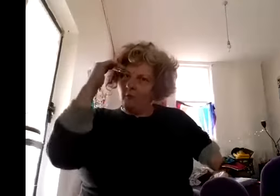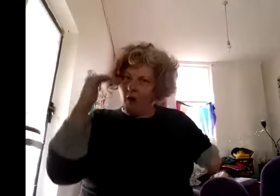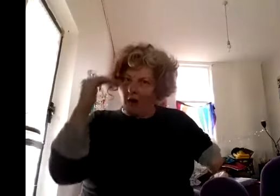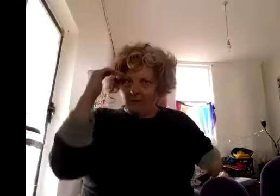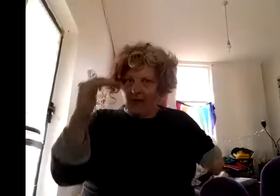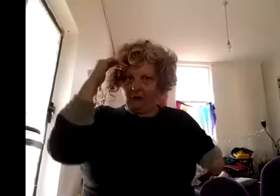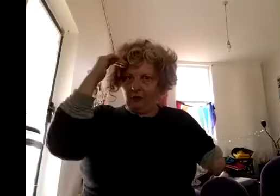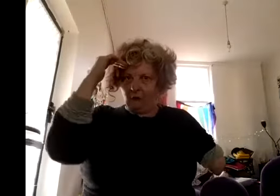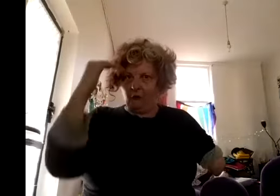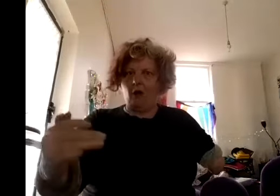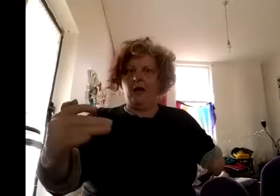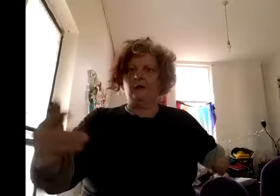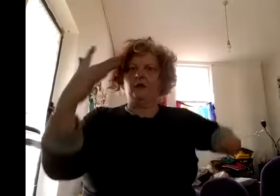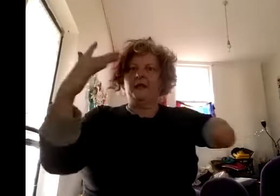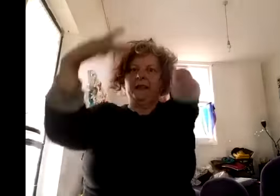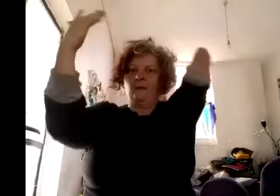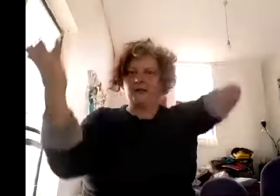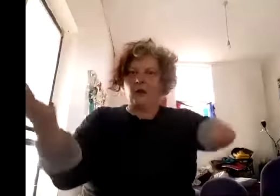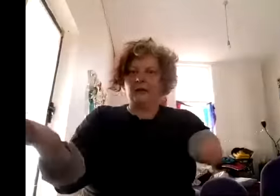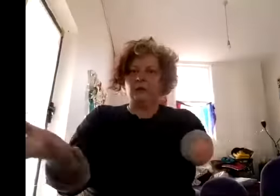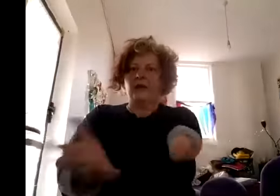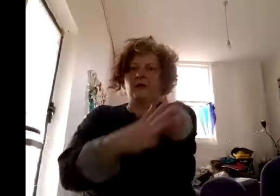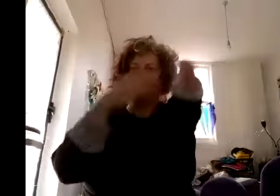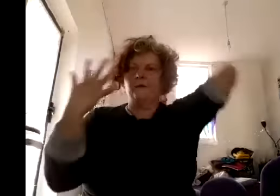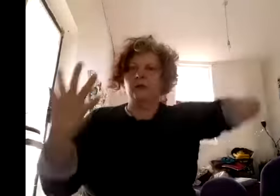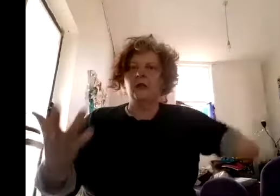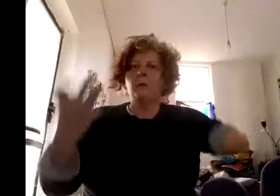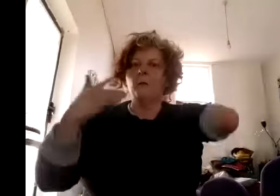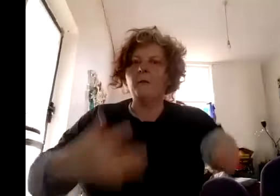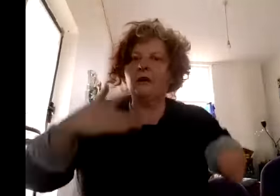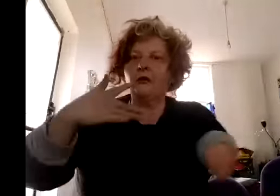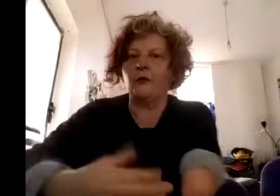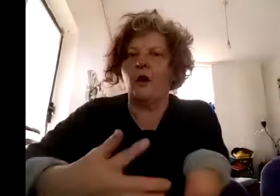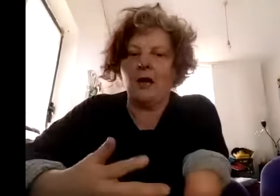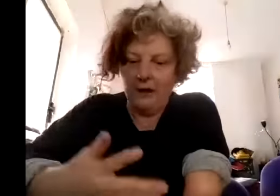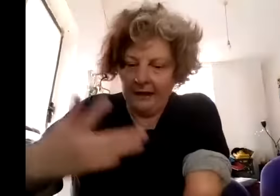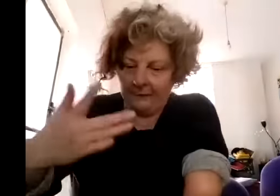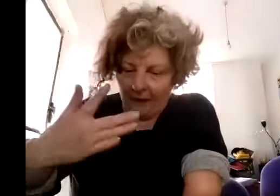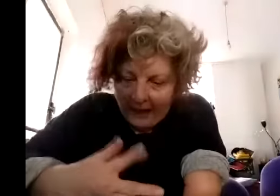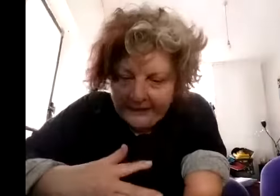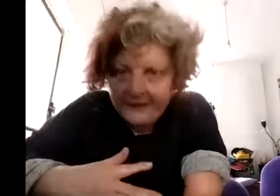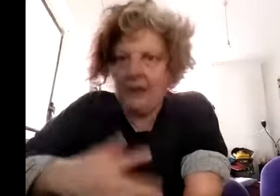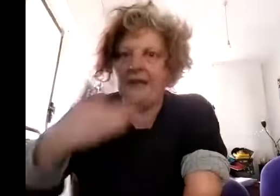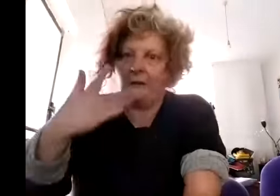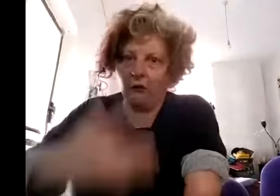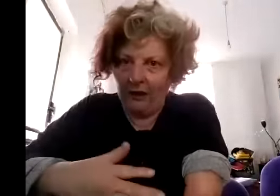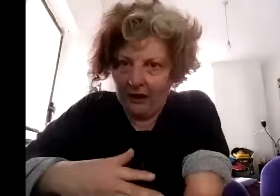my major drive i'd like to think it was a side product or whatever but my major drive is for us to have careers